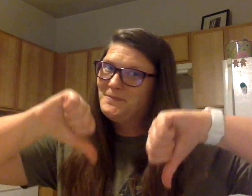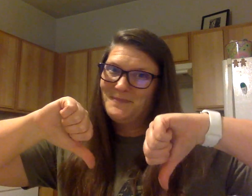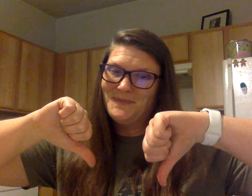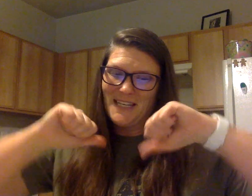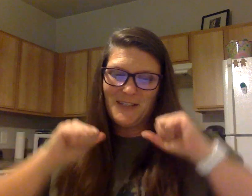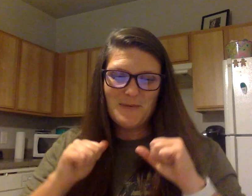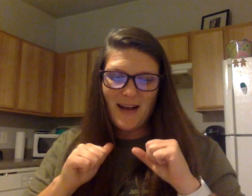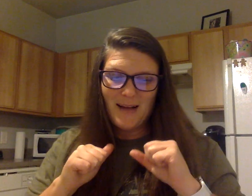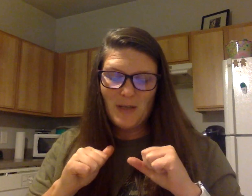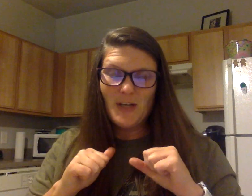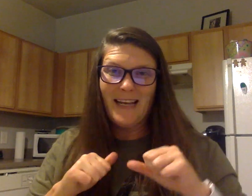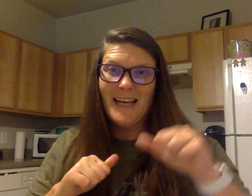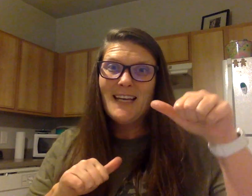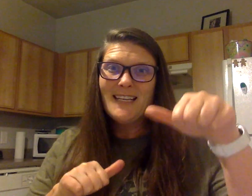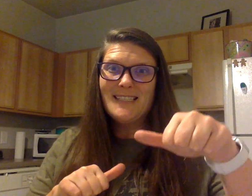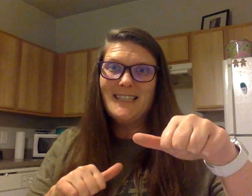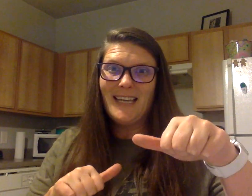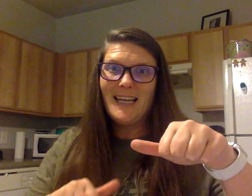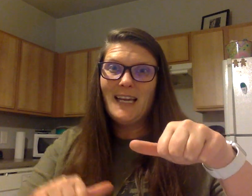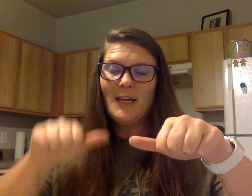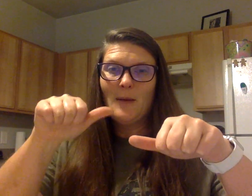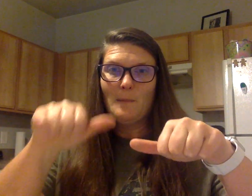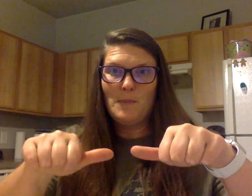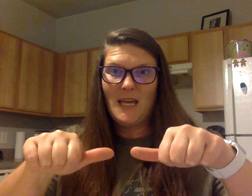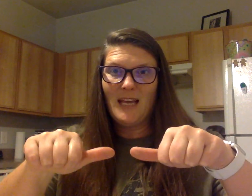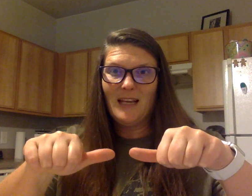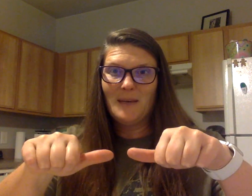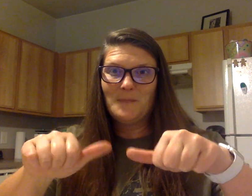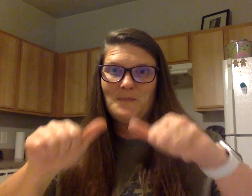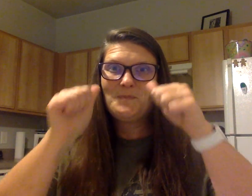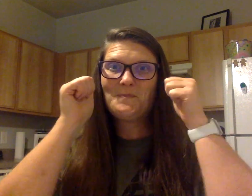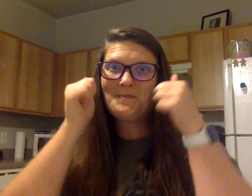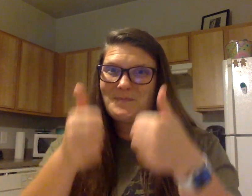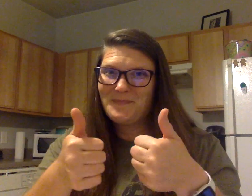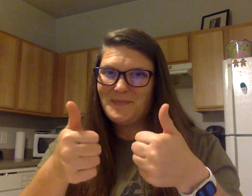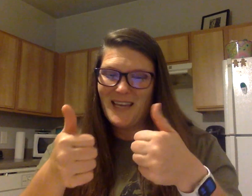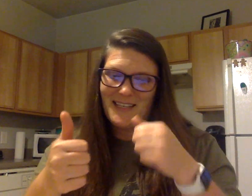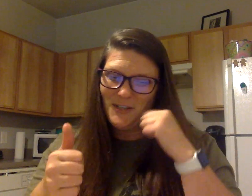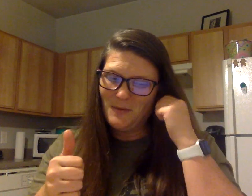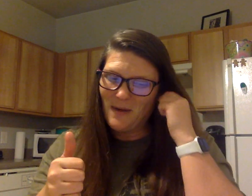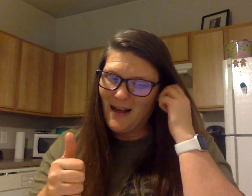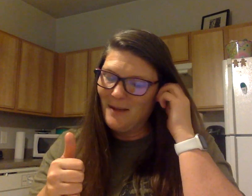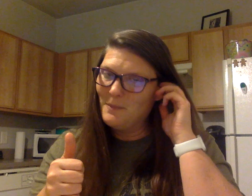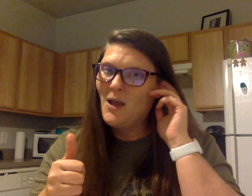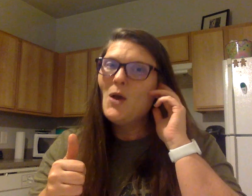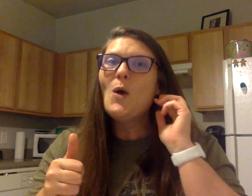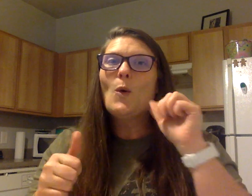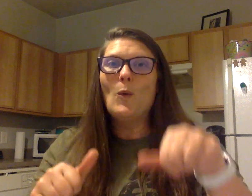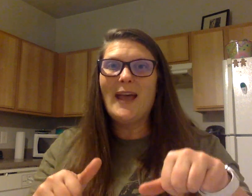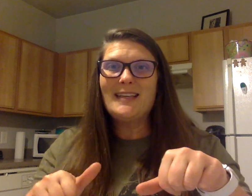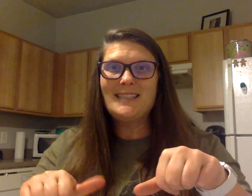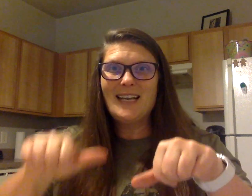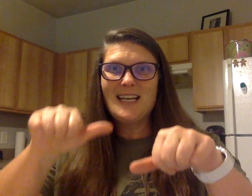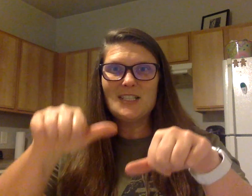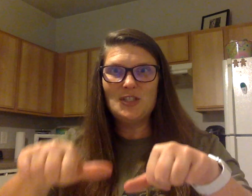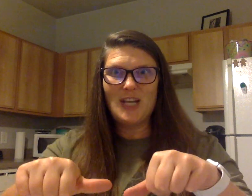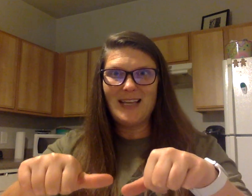They don't rhyme, good. Dig, big. They do rhyme. Wet, jet.